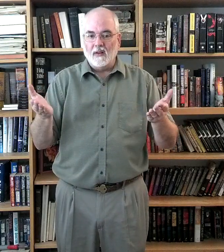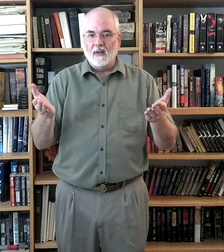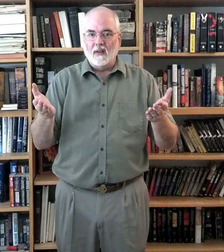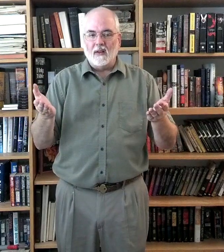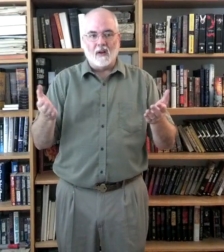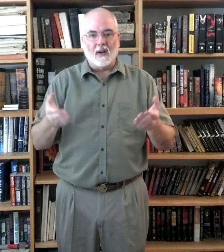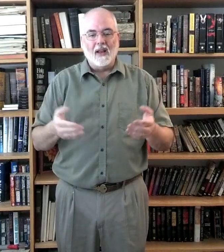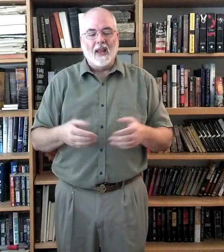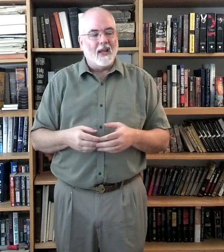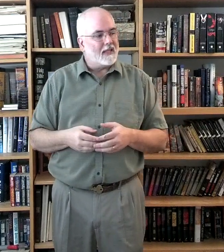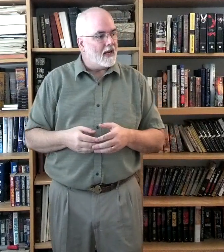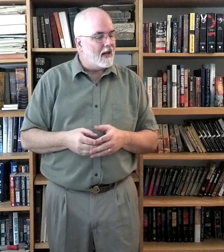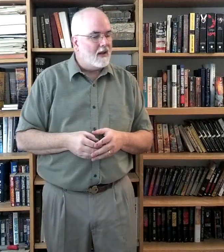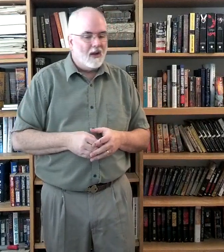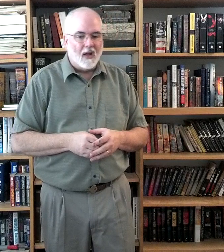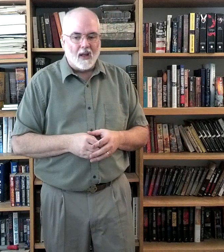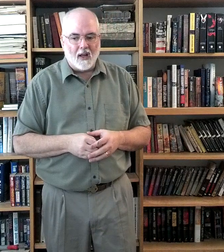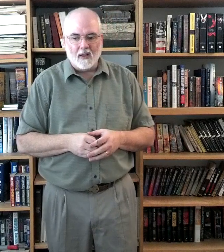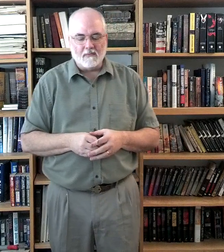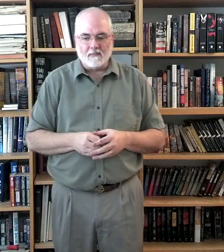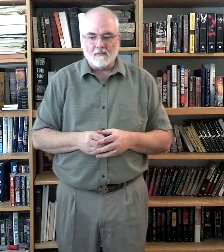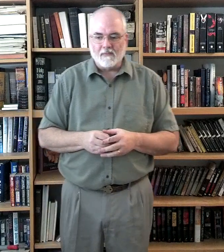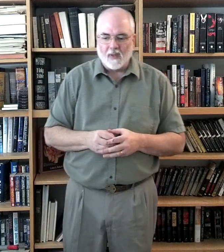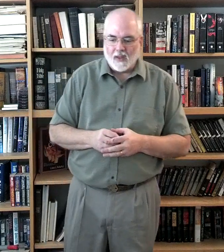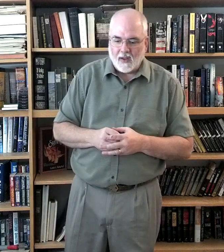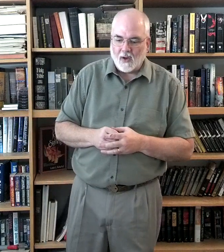All right? It's kind of like, um, you know,